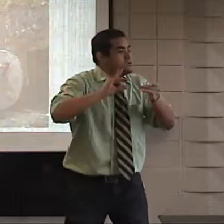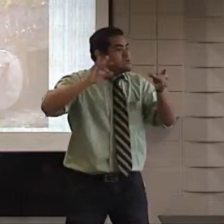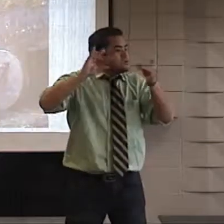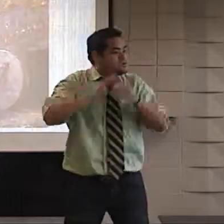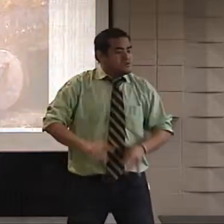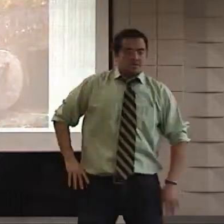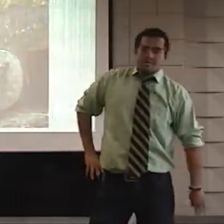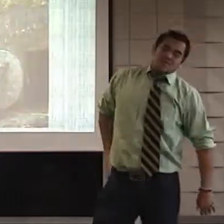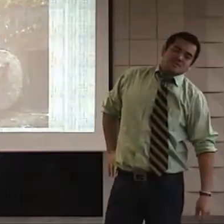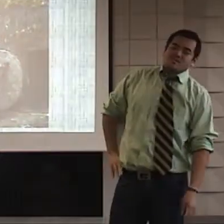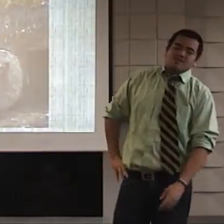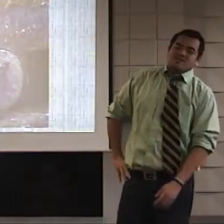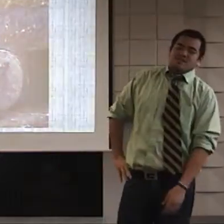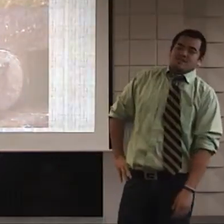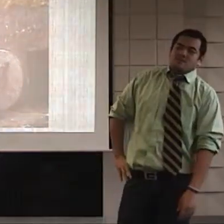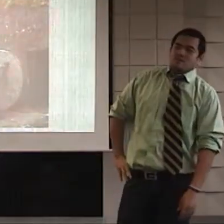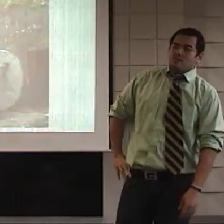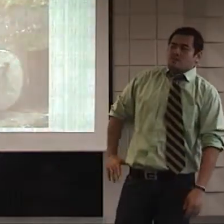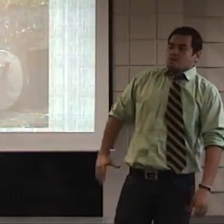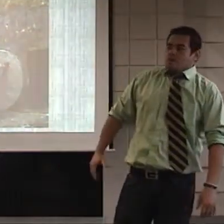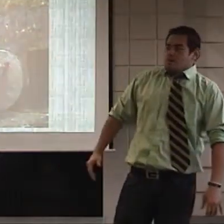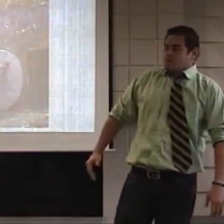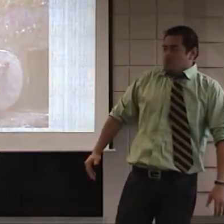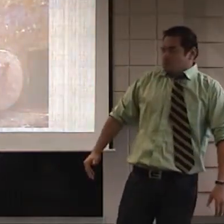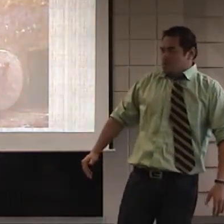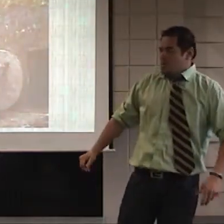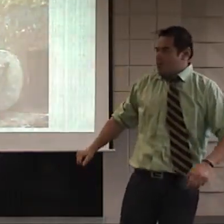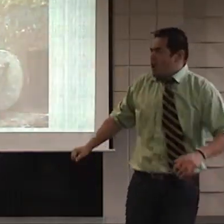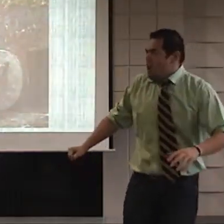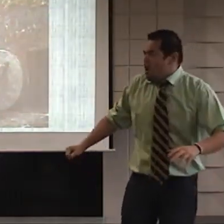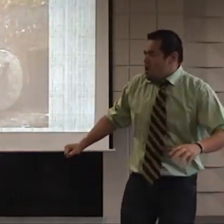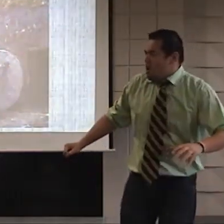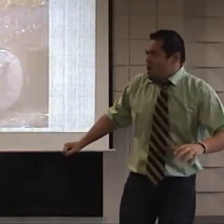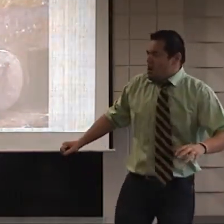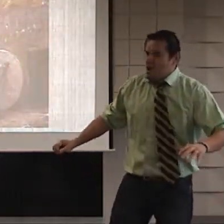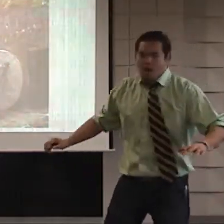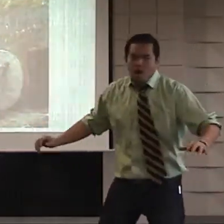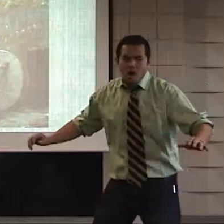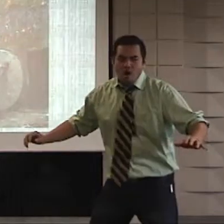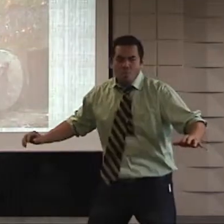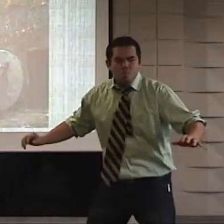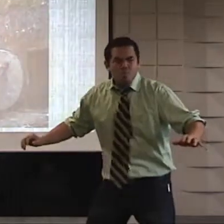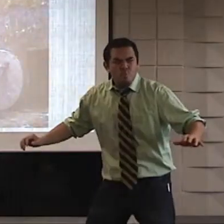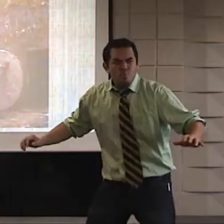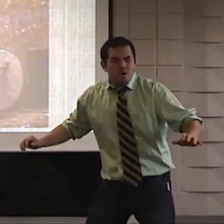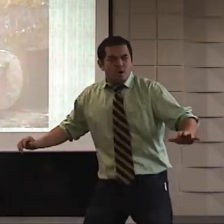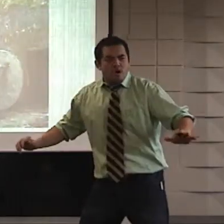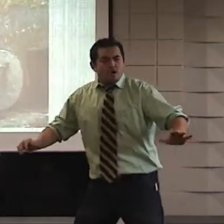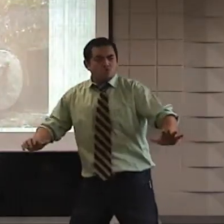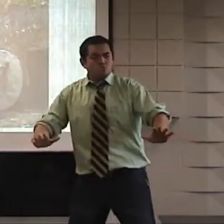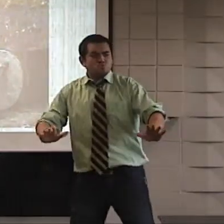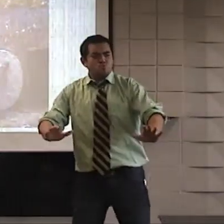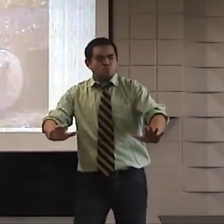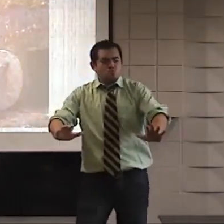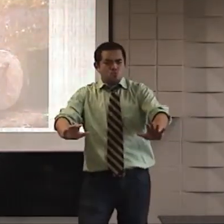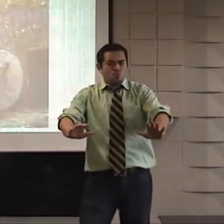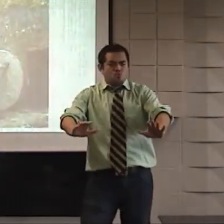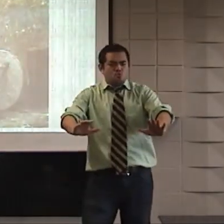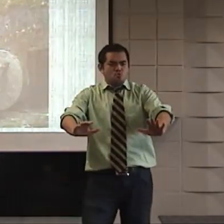And as they told the story, they were kind of going, Well, what and what the? What the? What? Whoa, whoa,